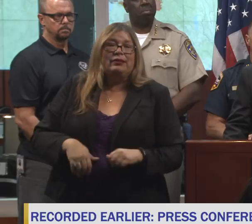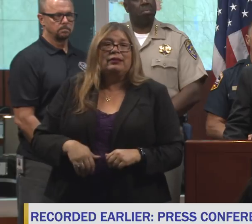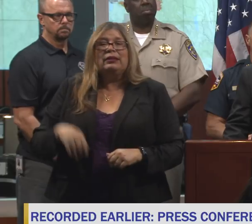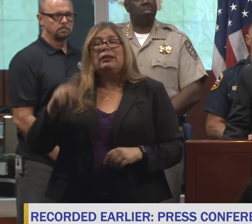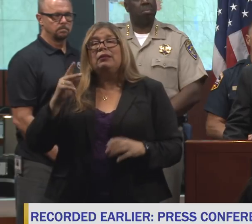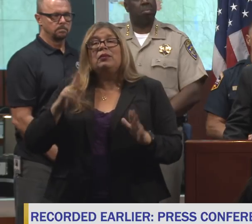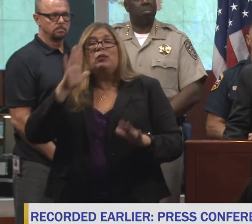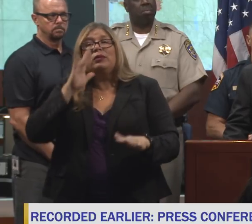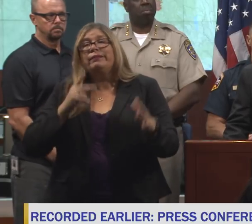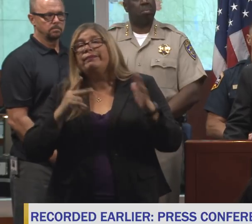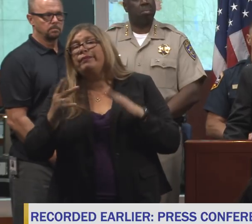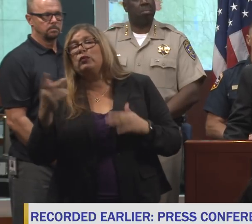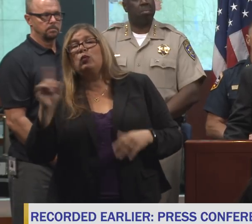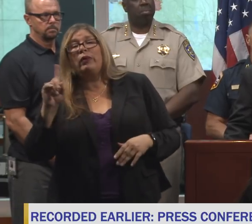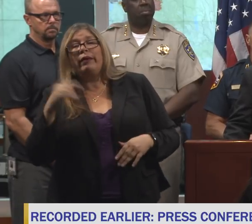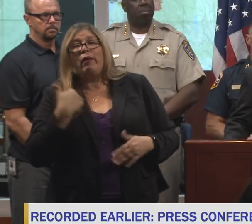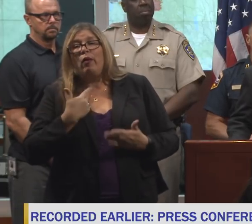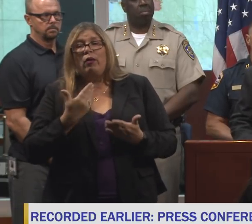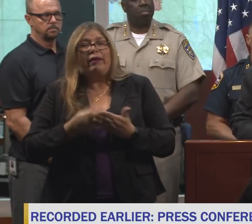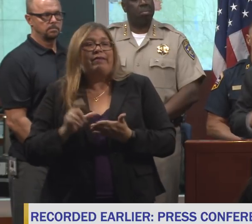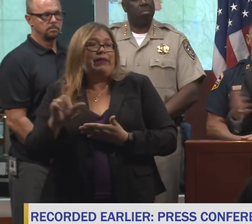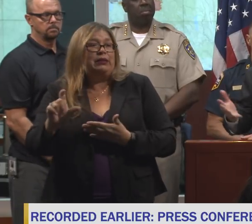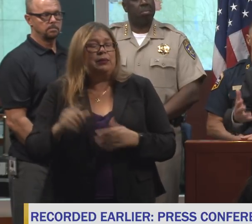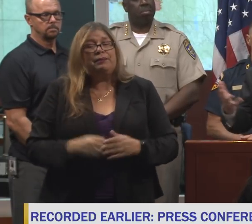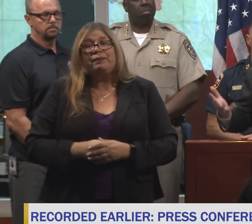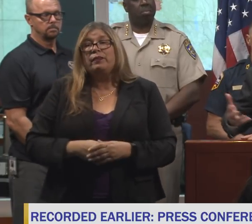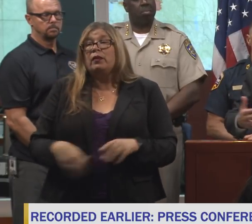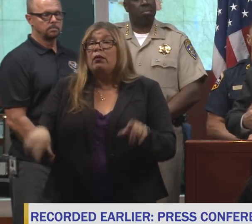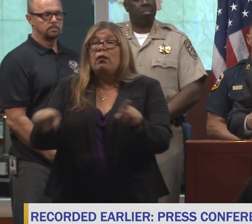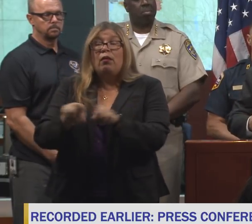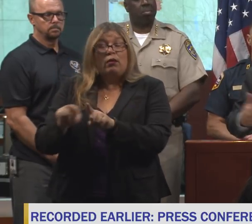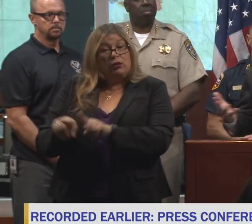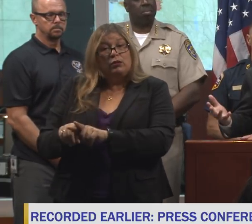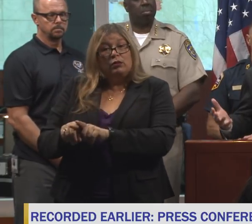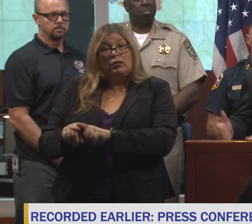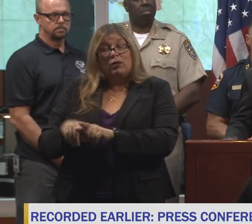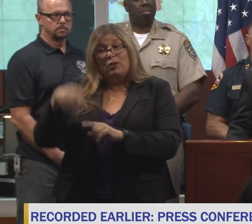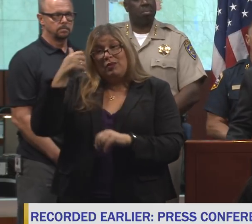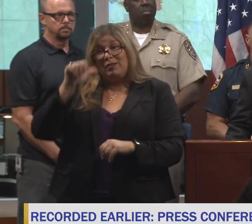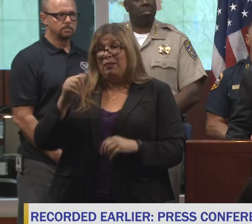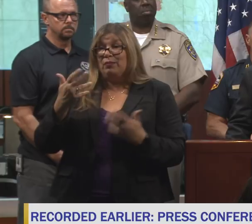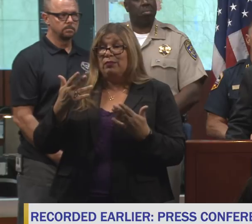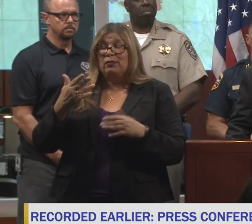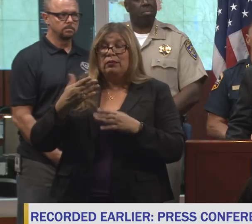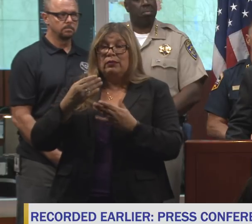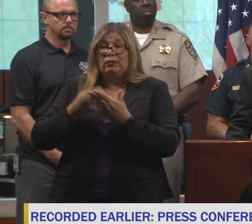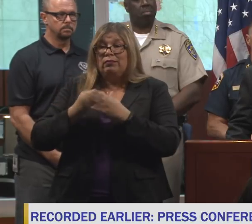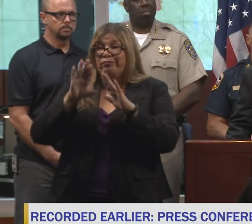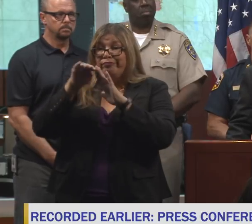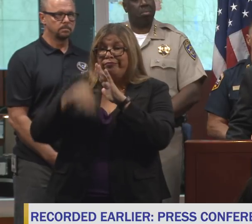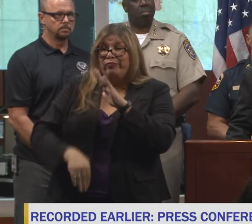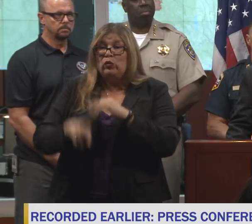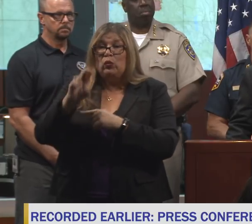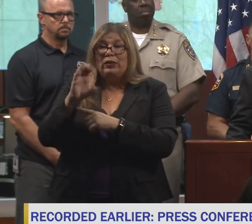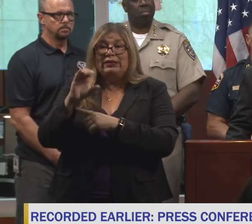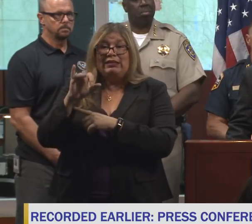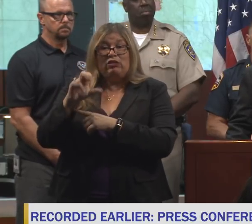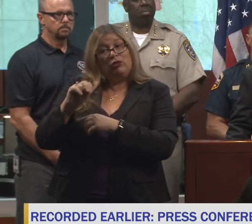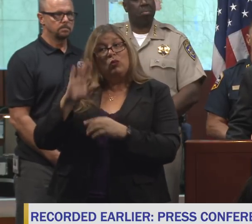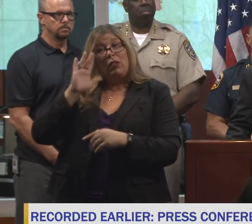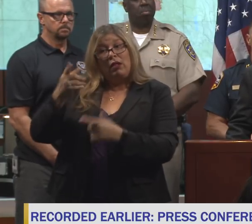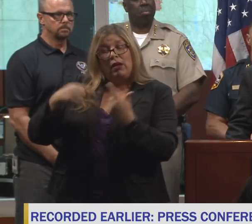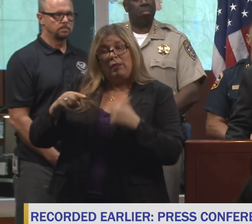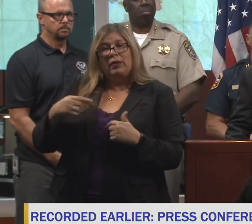through to see the investment that we have. Also, given the fact that a recession is coming, we want to have that